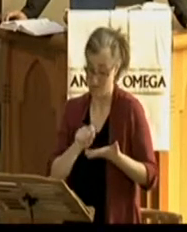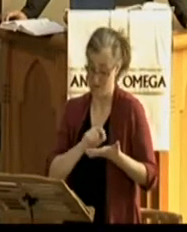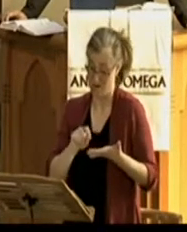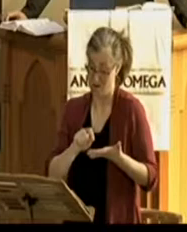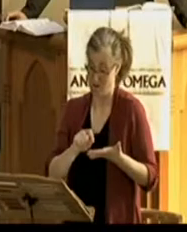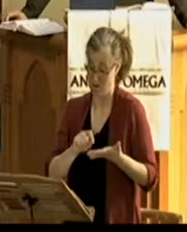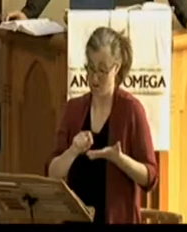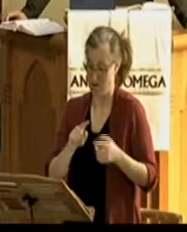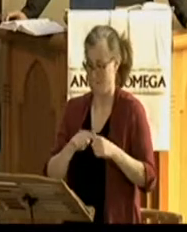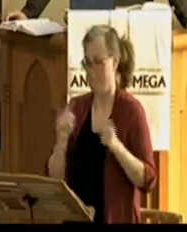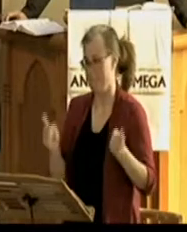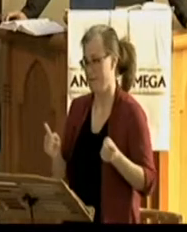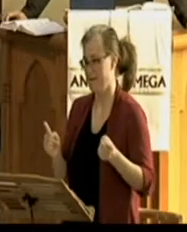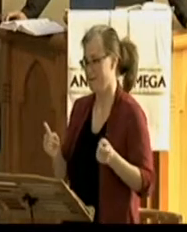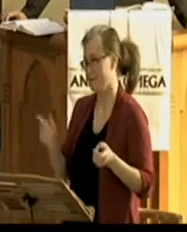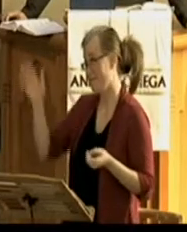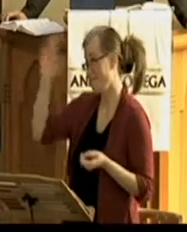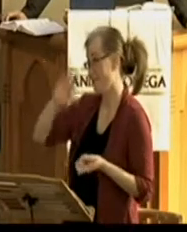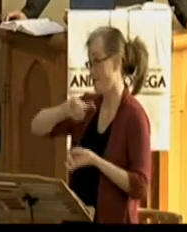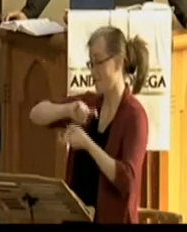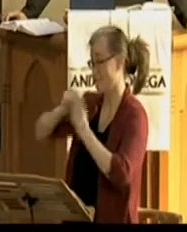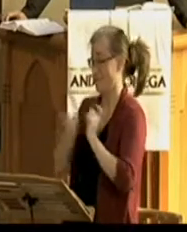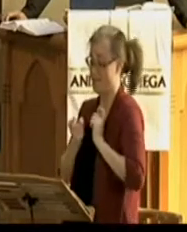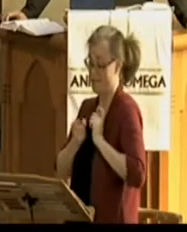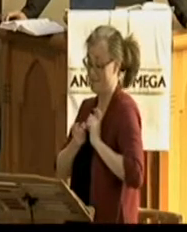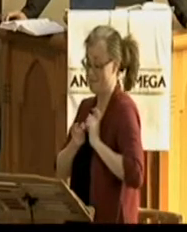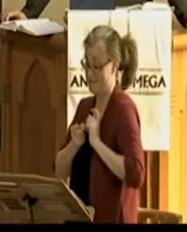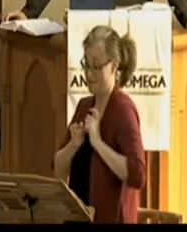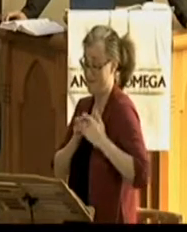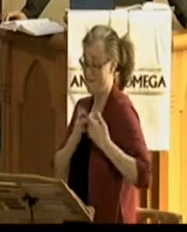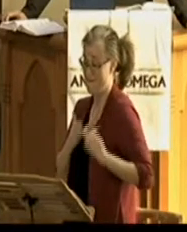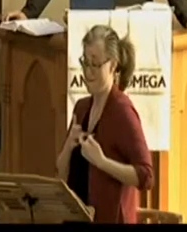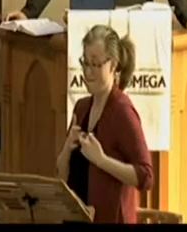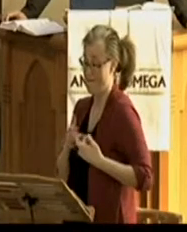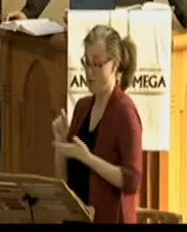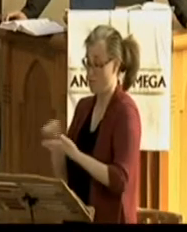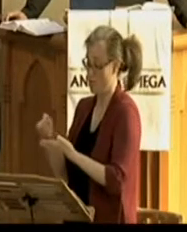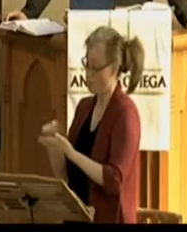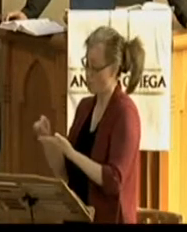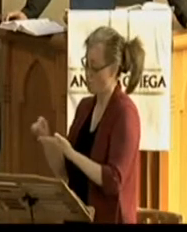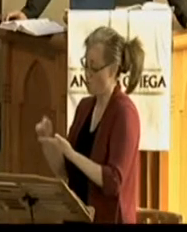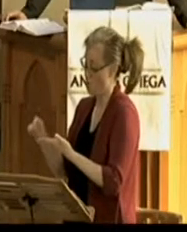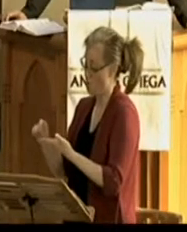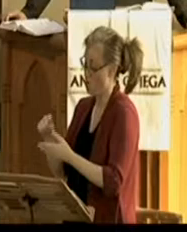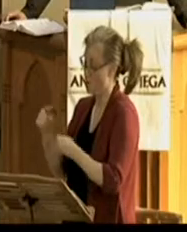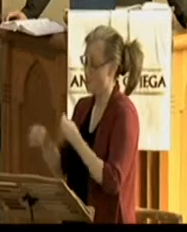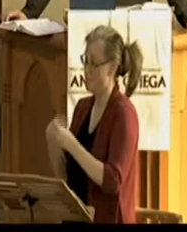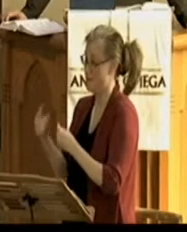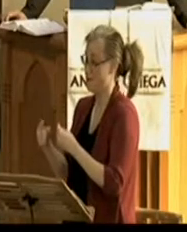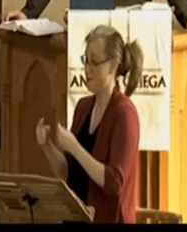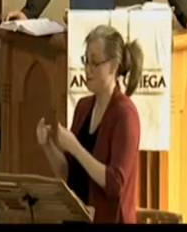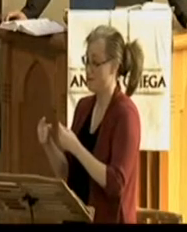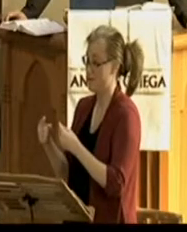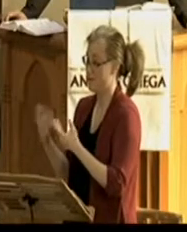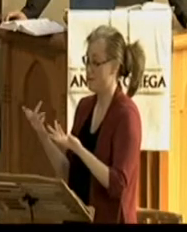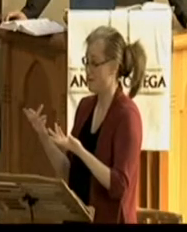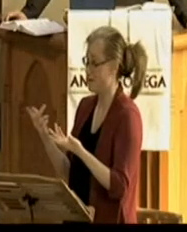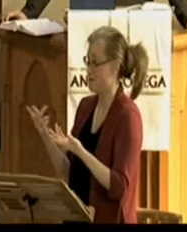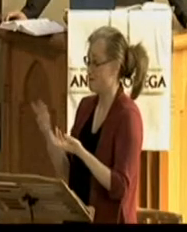Supporting the resurrection of Jesus Christ. Same thing happened to Lee Strobel. Which he writes about in the book